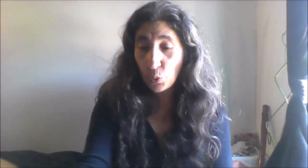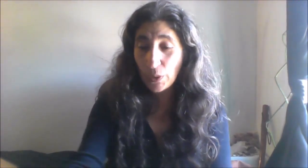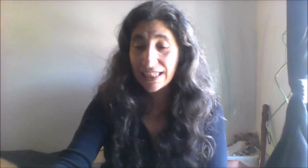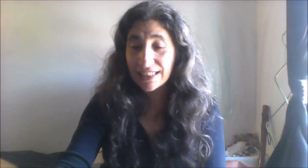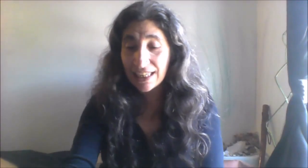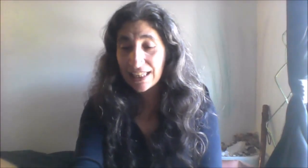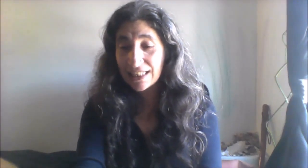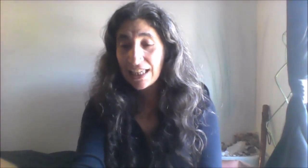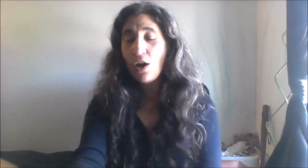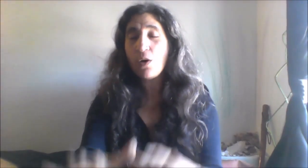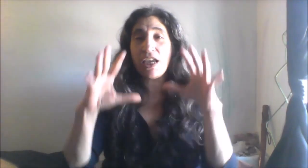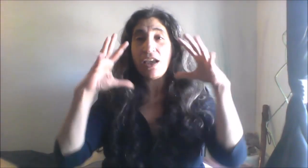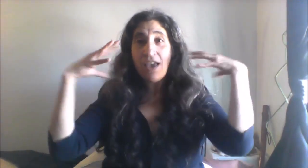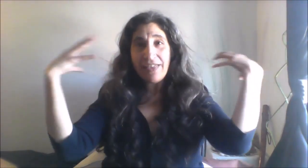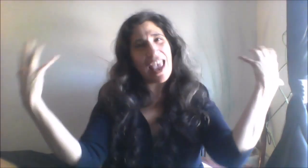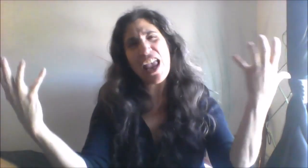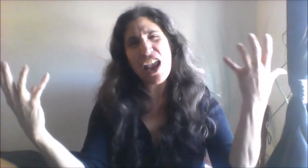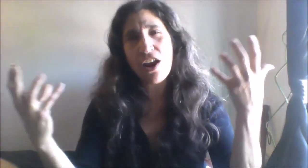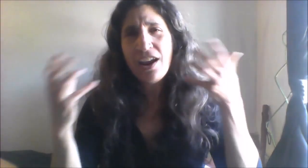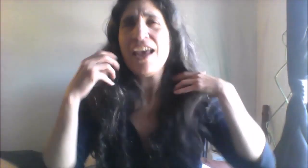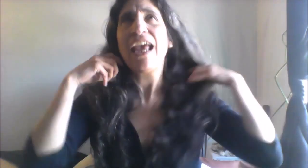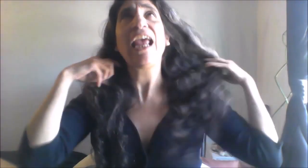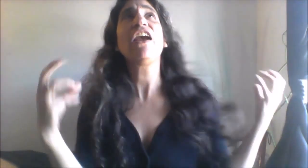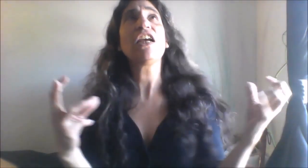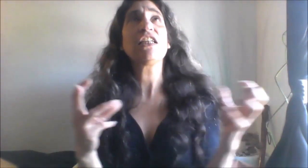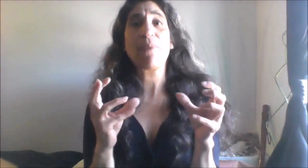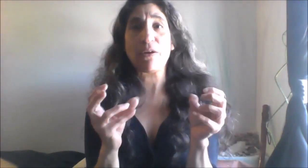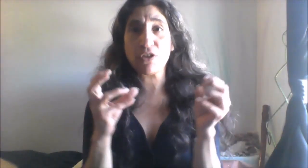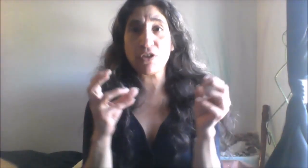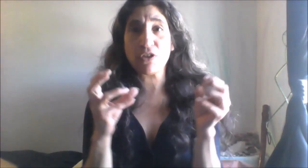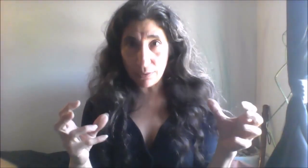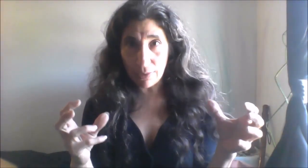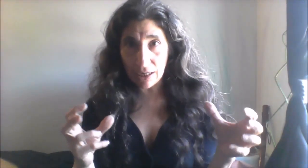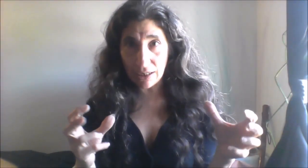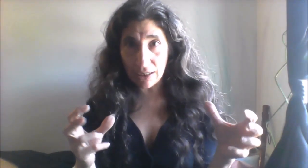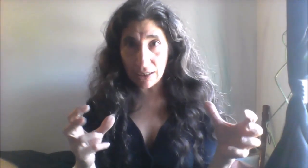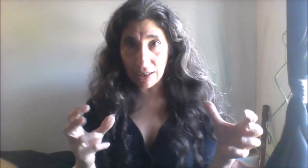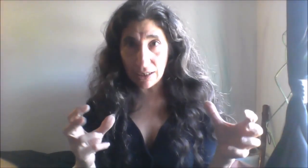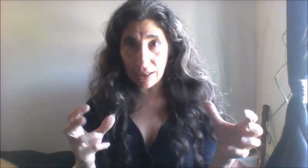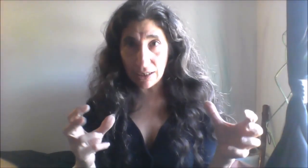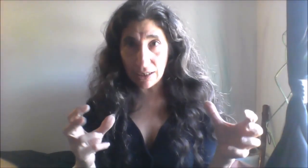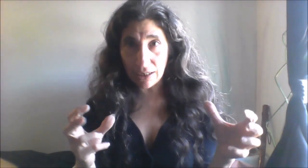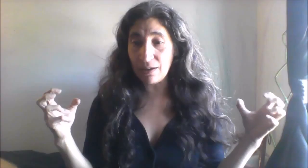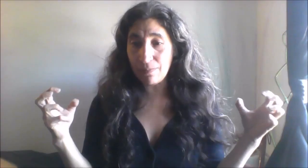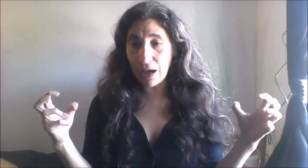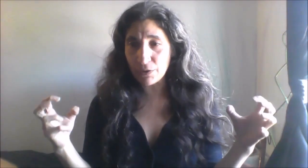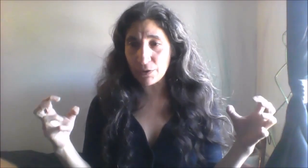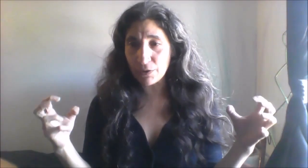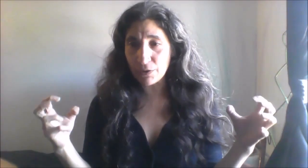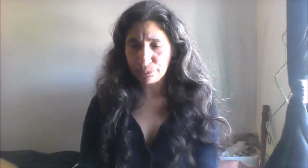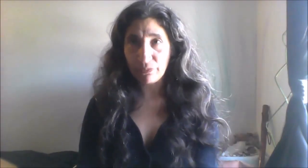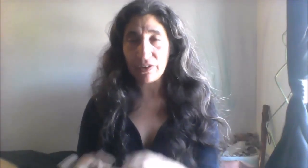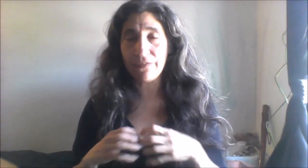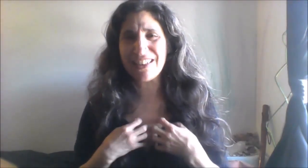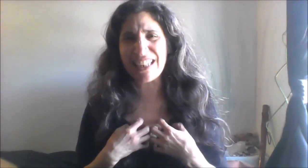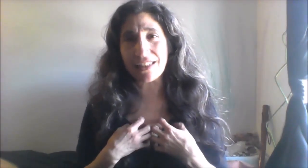hair is about discernment hair is about fidelity and discernment leading